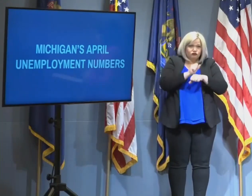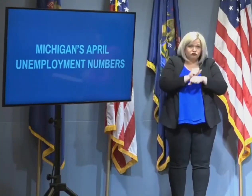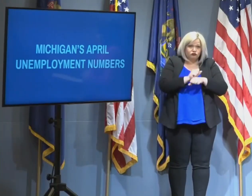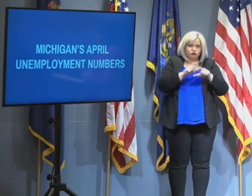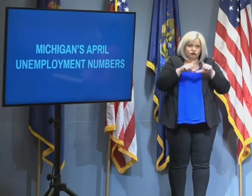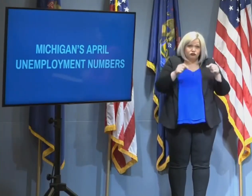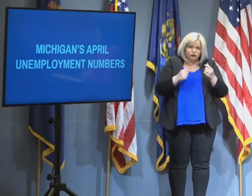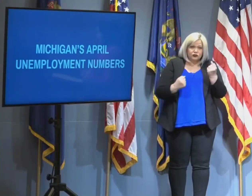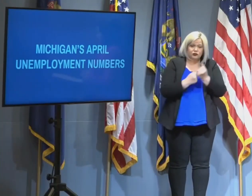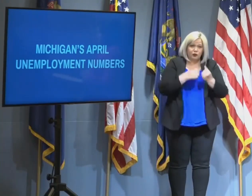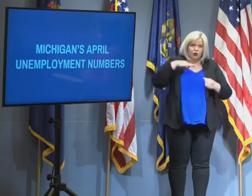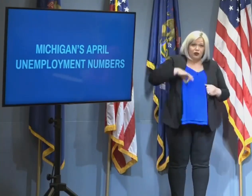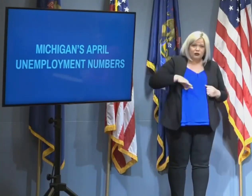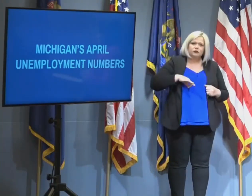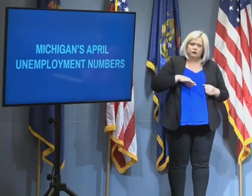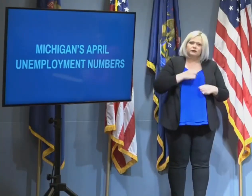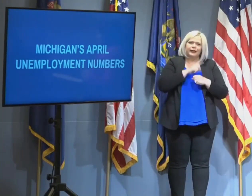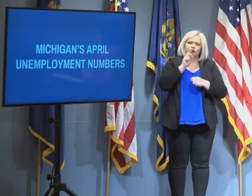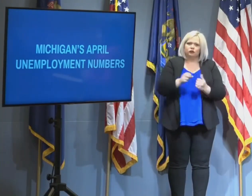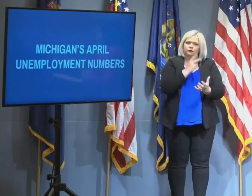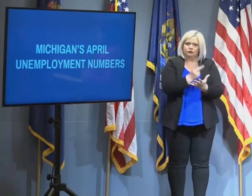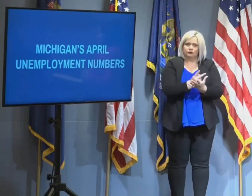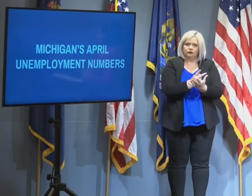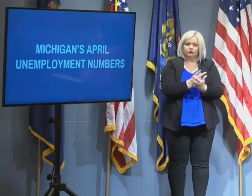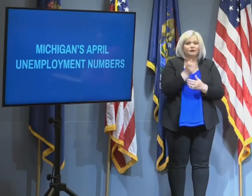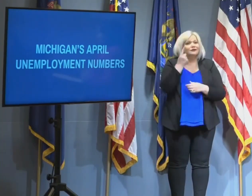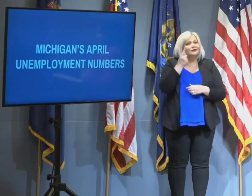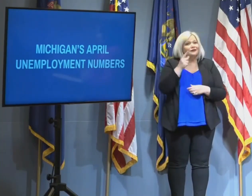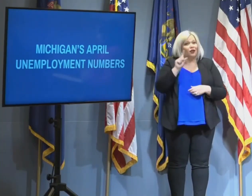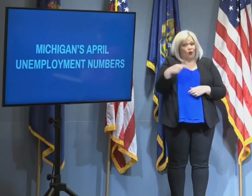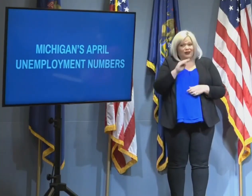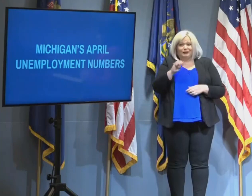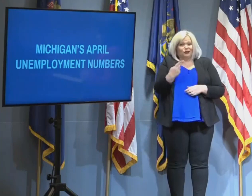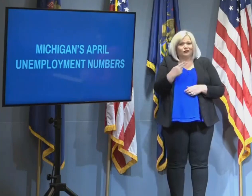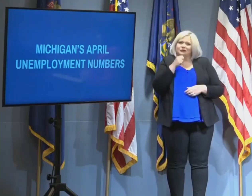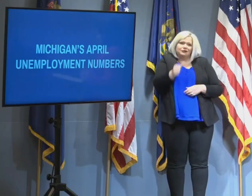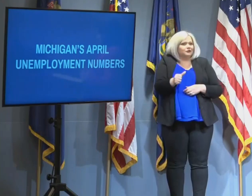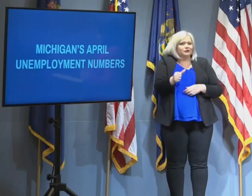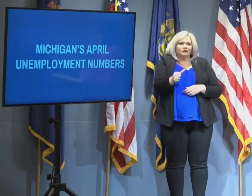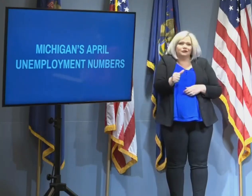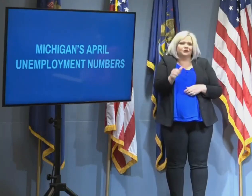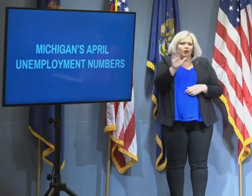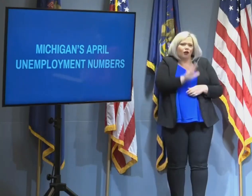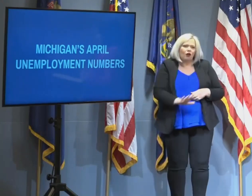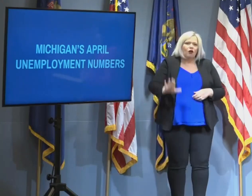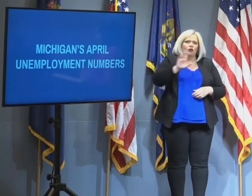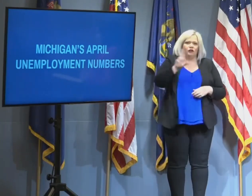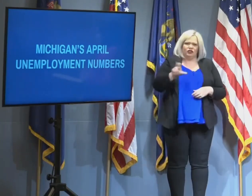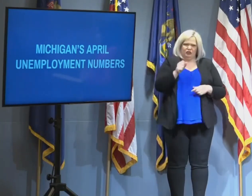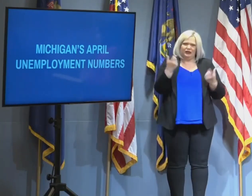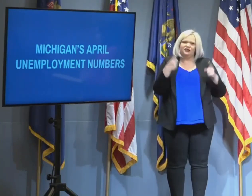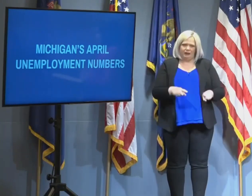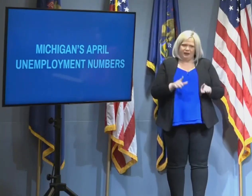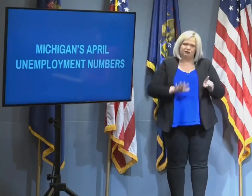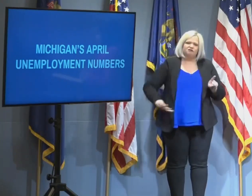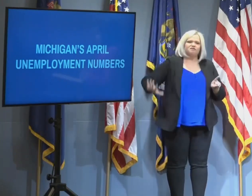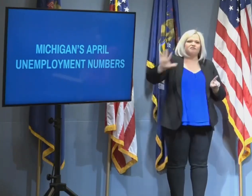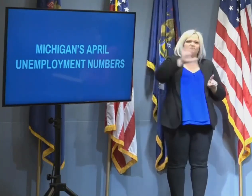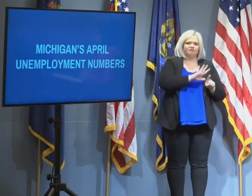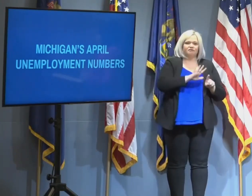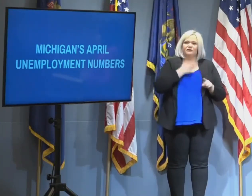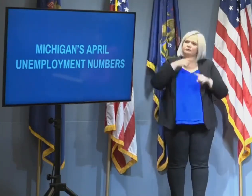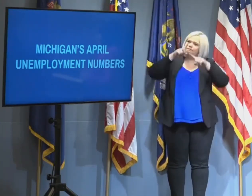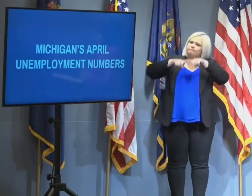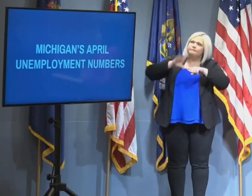But this isn't just a problem here in Michigan. Families across our country need help. We're counting on the federal government to work